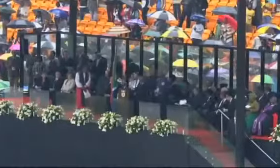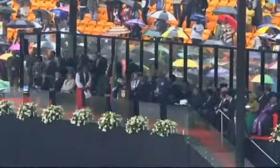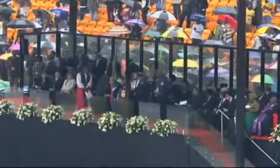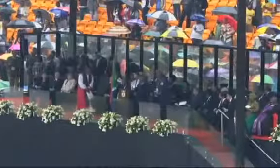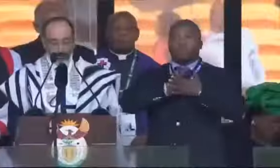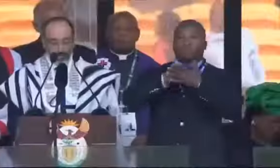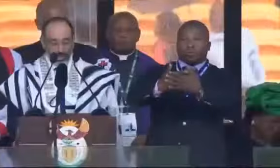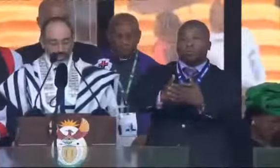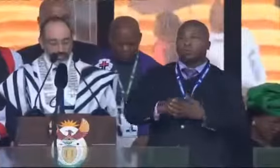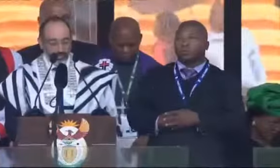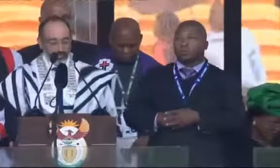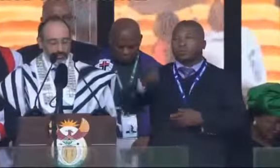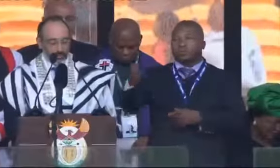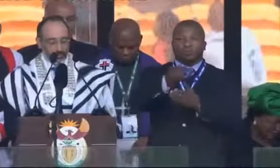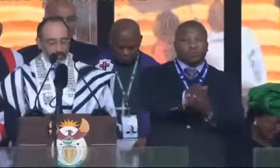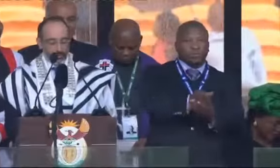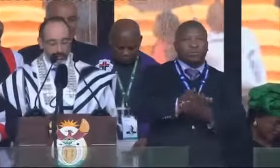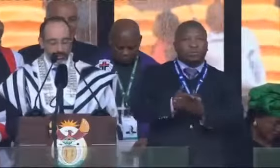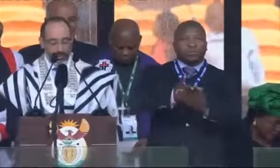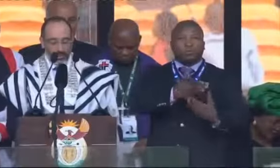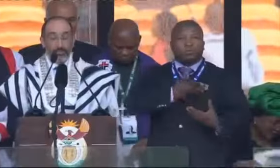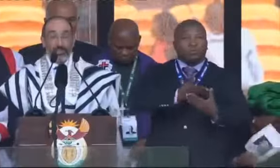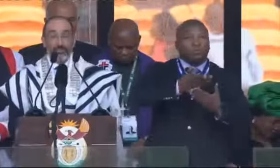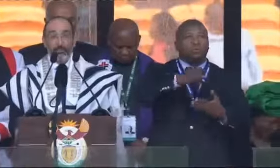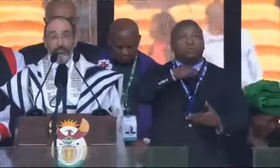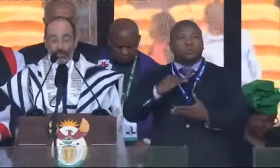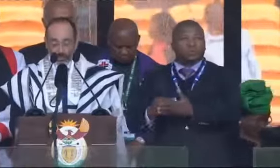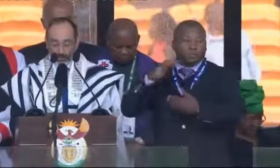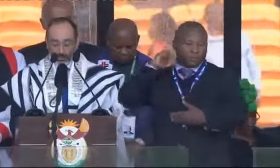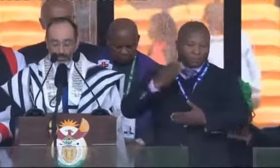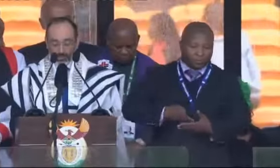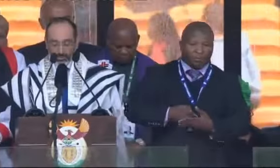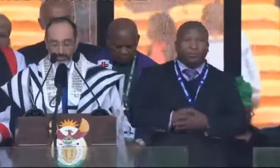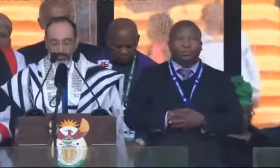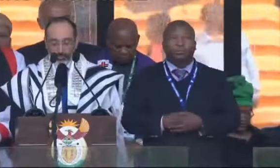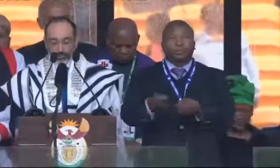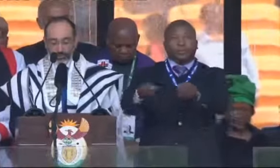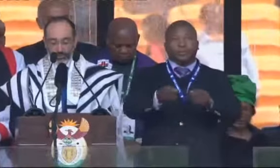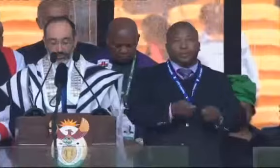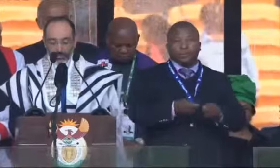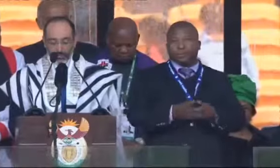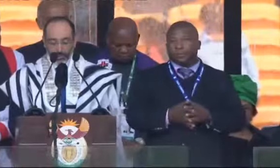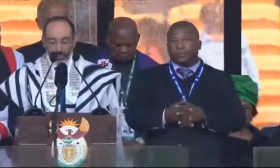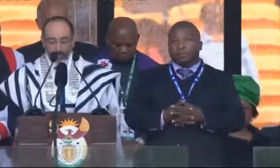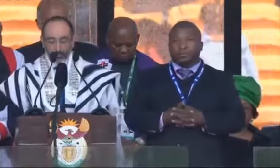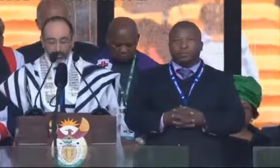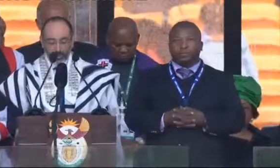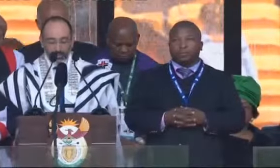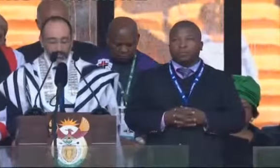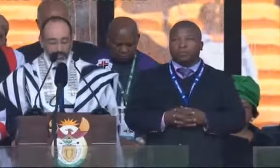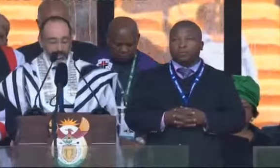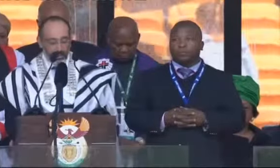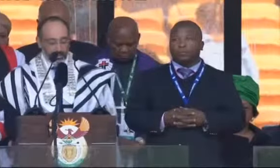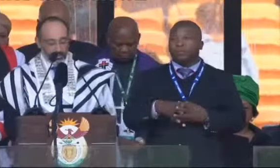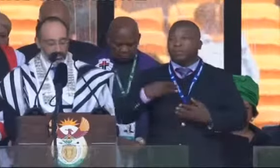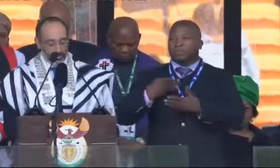The interfaith prayers, too, were garbled in a sign language the deaf say he was making up as he went along. In your great